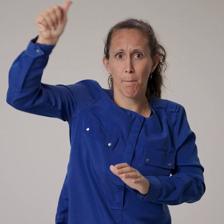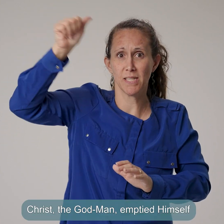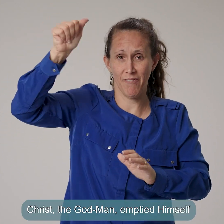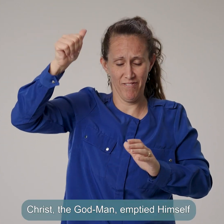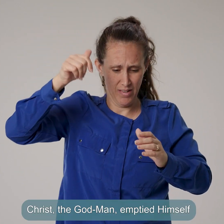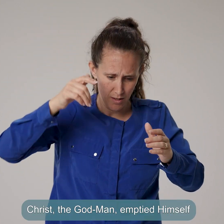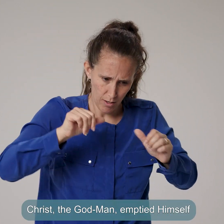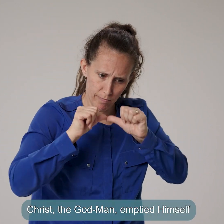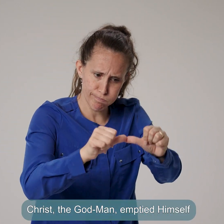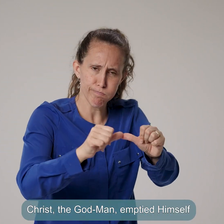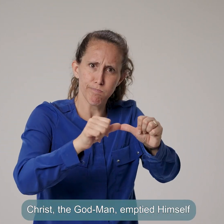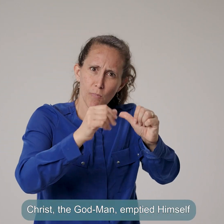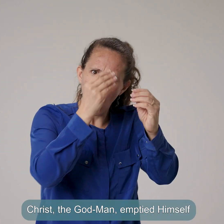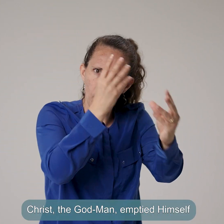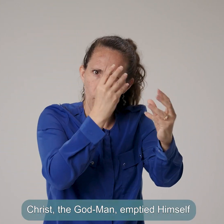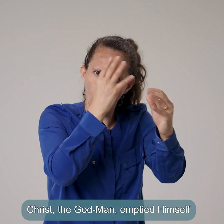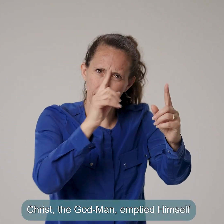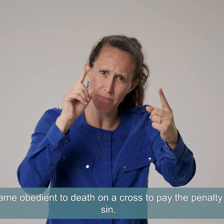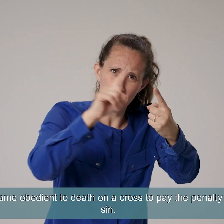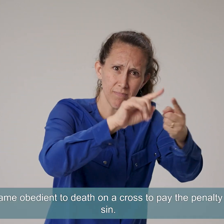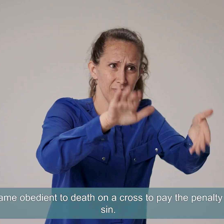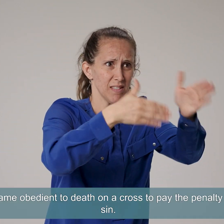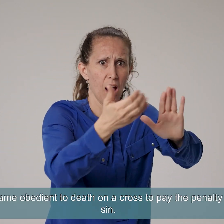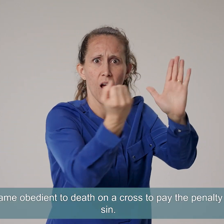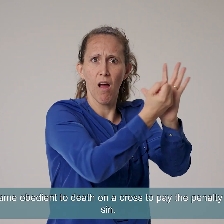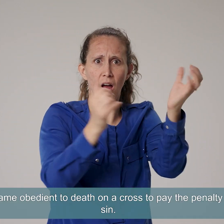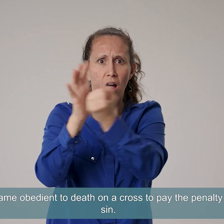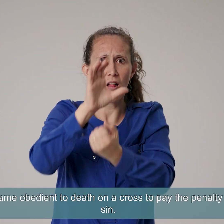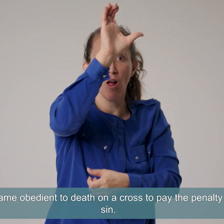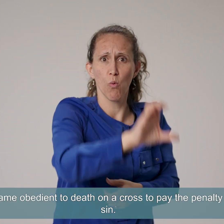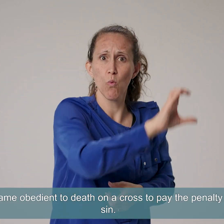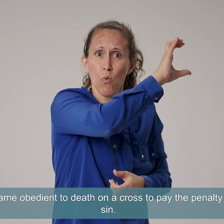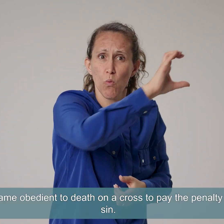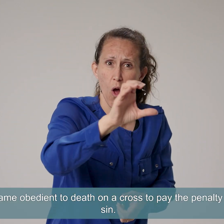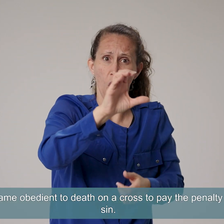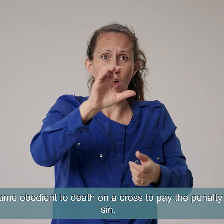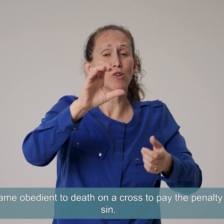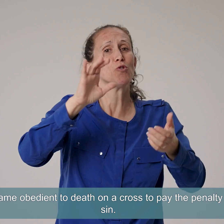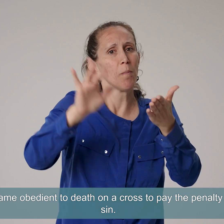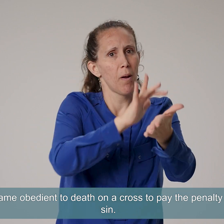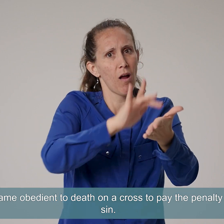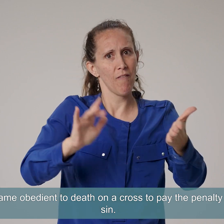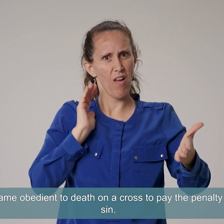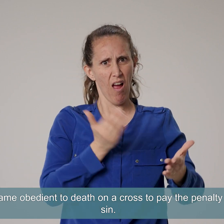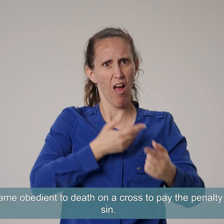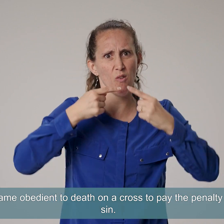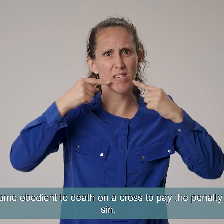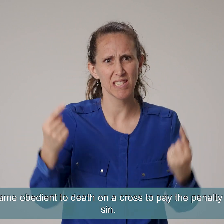Christ the God-man emptied himself and became obedient to death on a cross to pay the penalty for our sin.